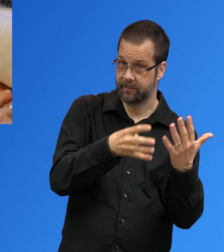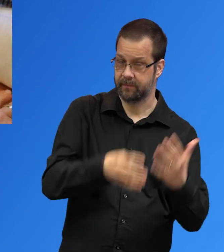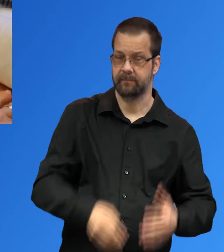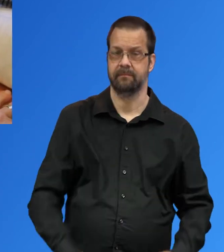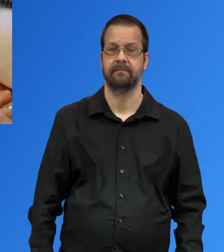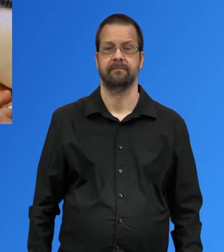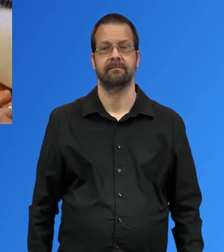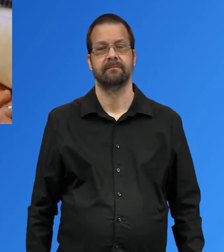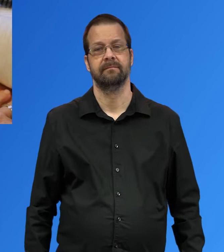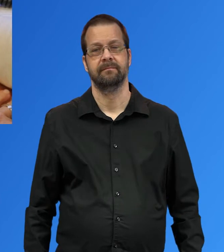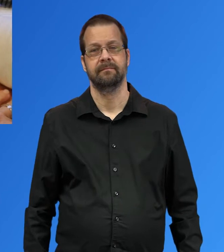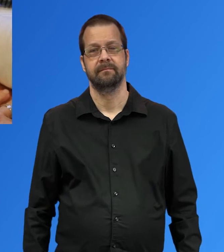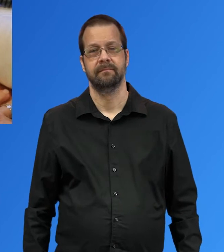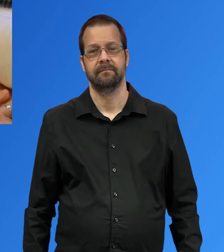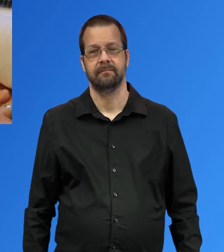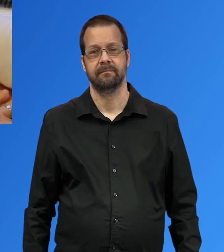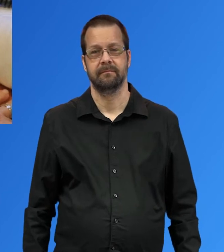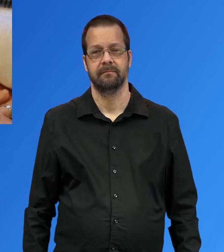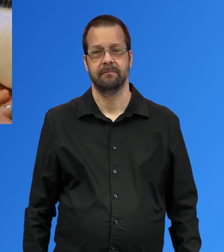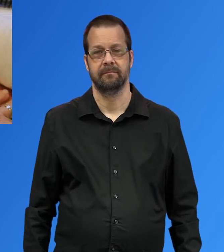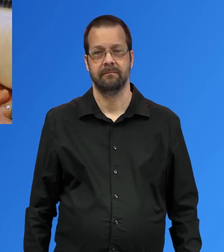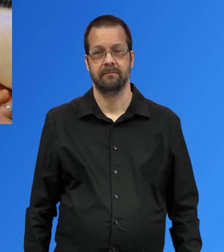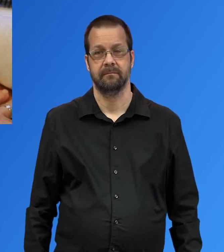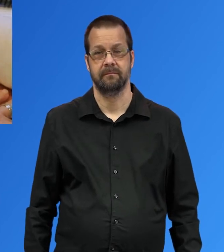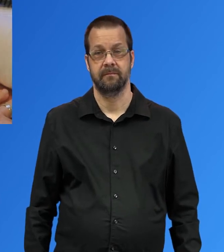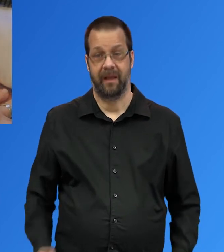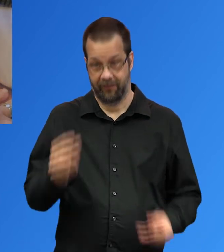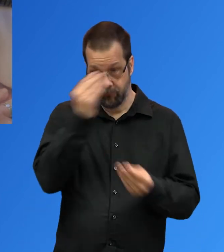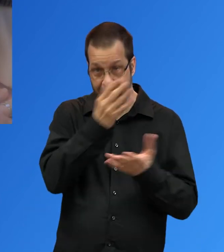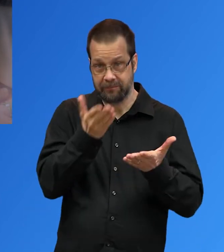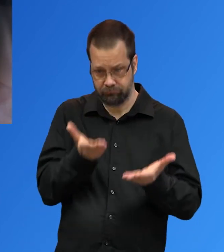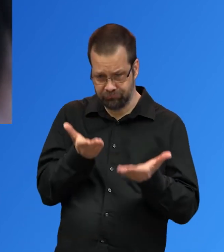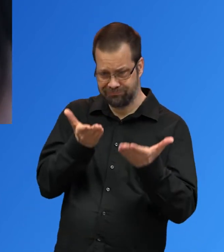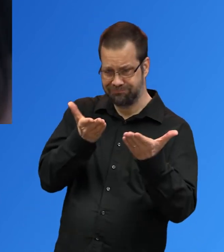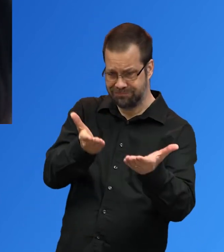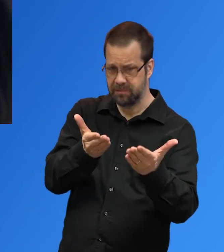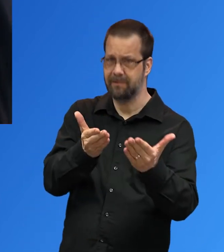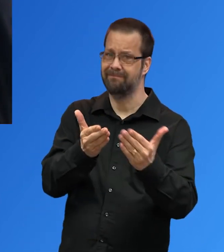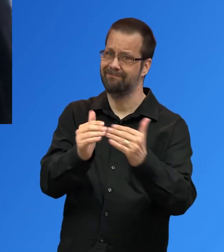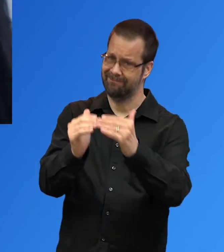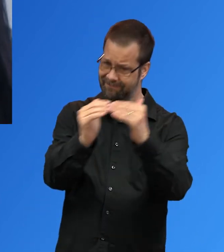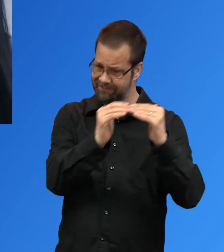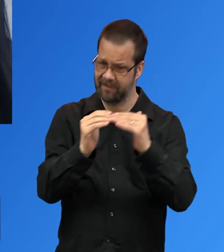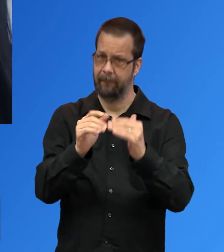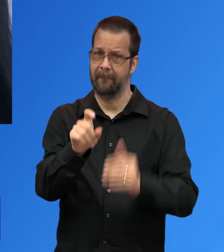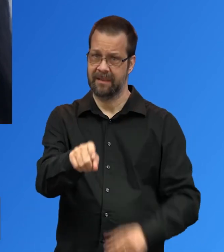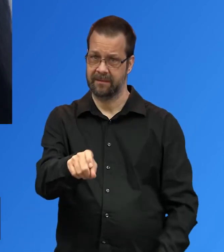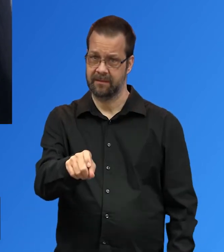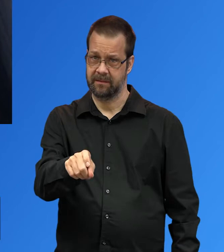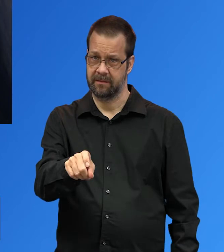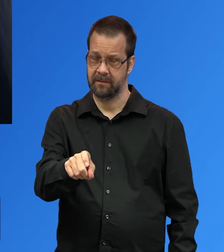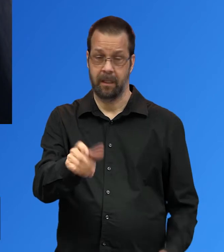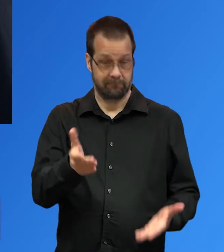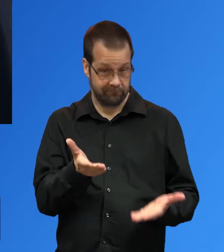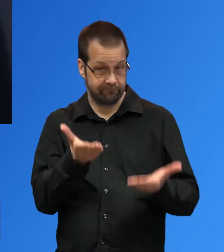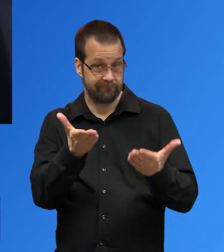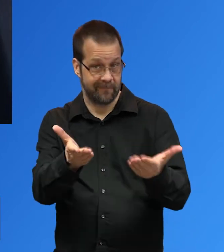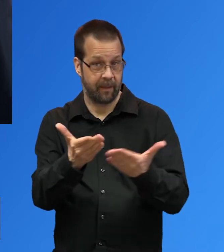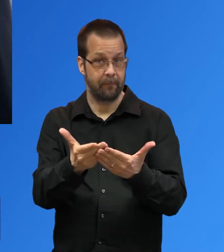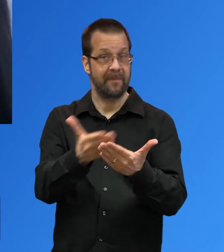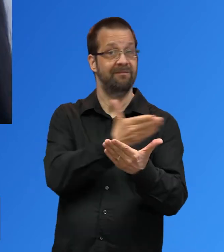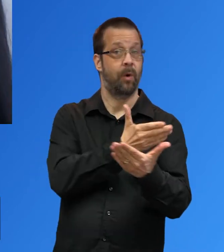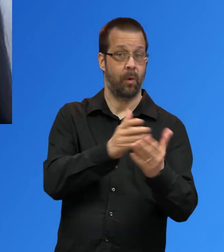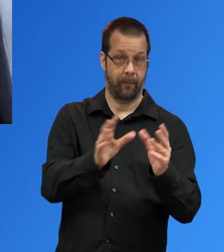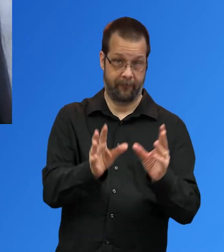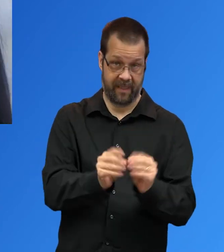Make sure all materials that are shared are created in accessible formats. It is also helpful to provide materials in advance of the meeting when you are able.